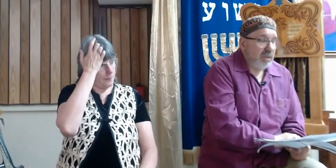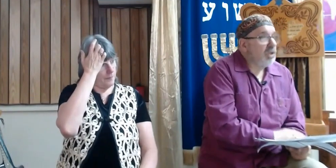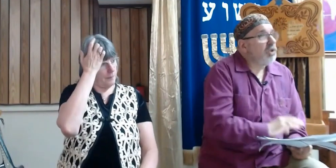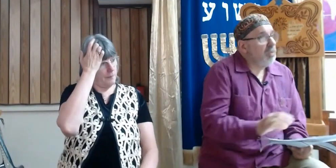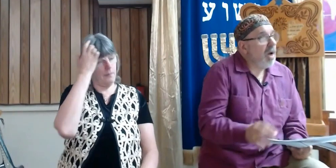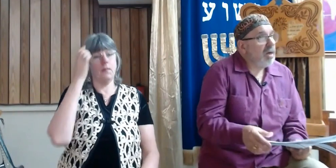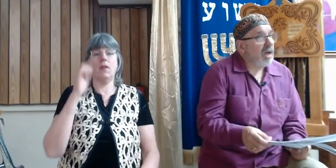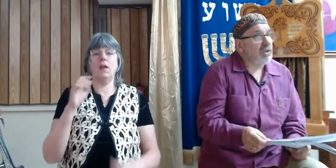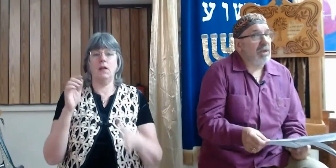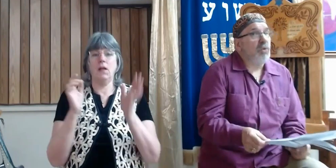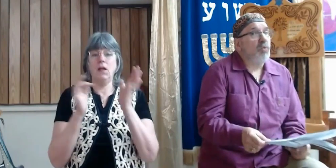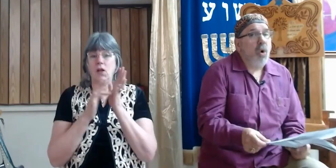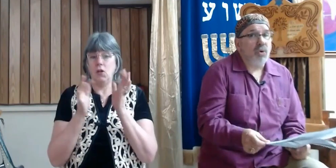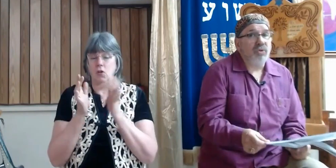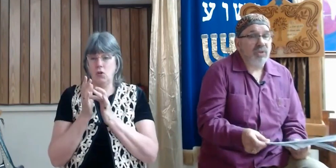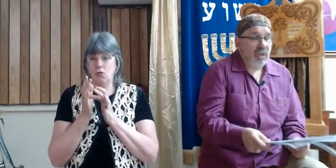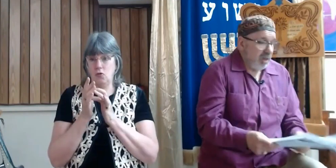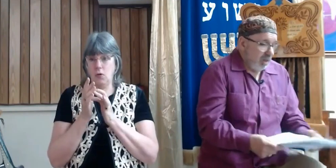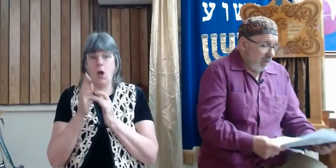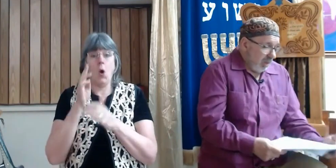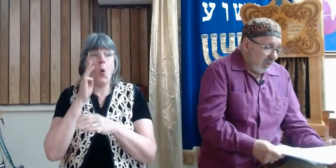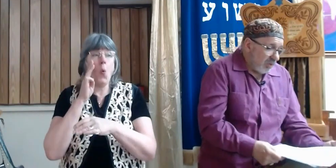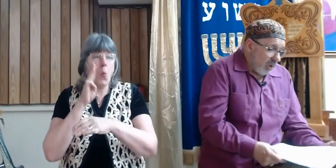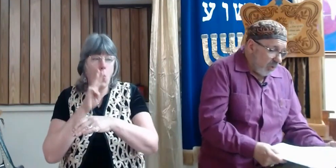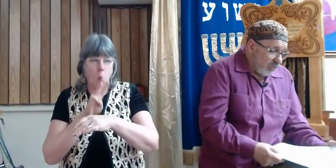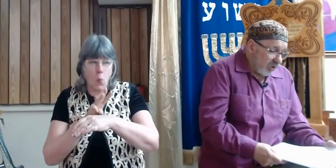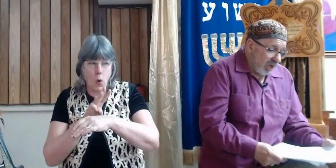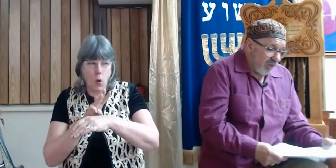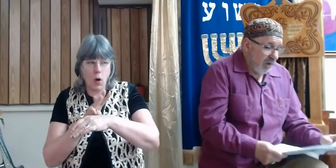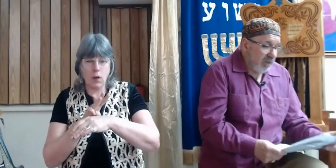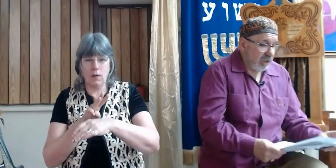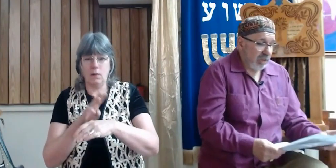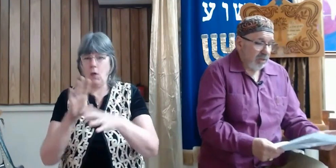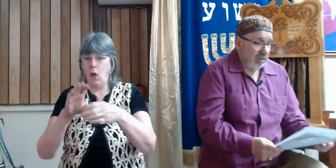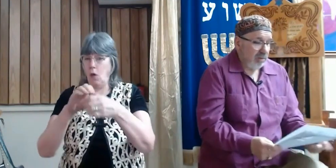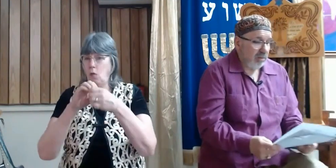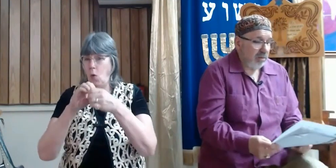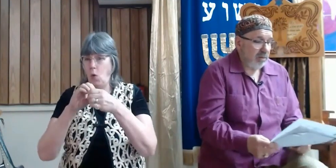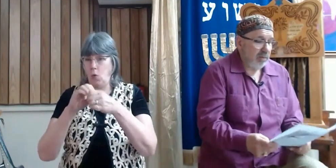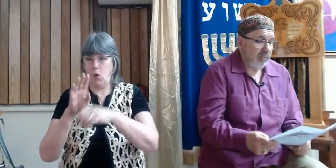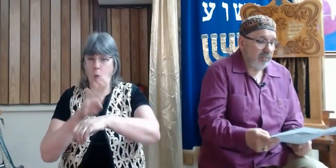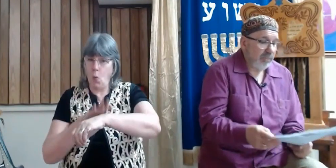Yeshua actually warns his own generation